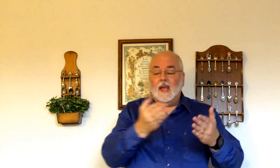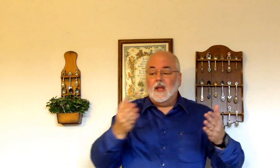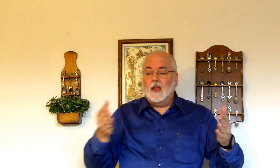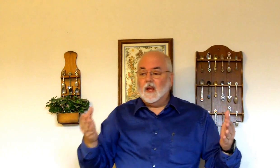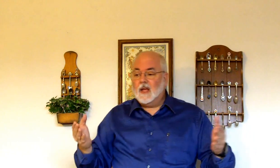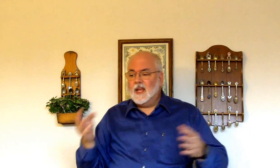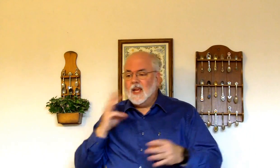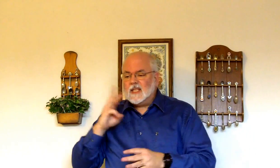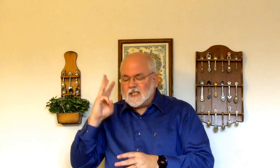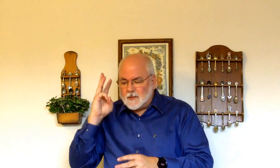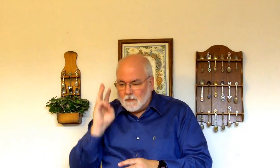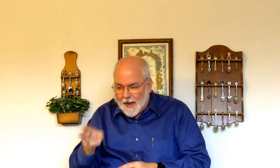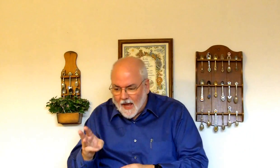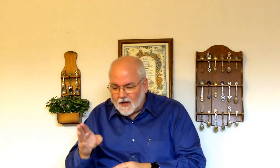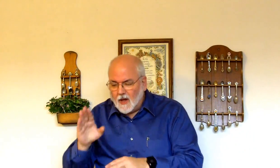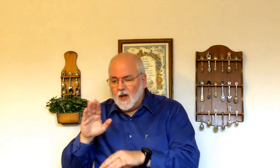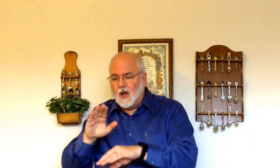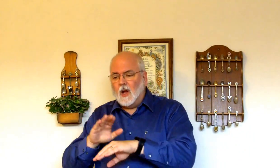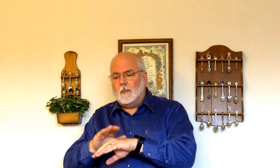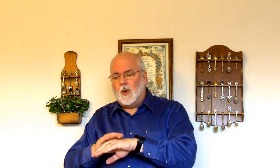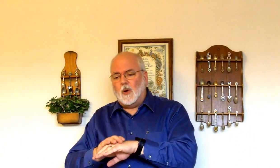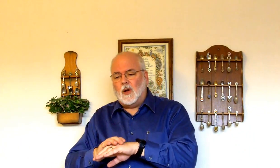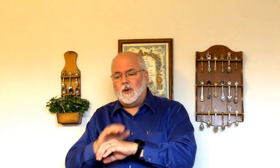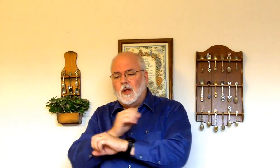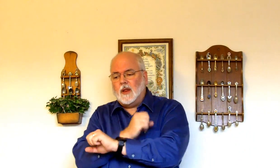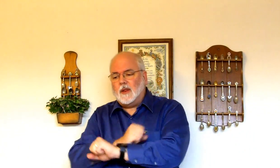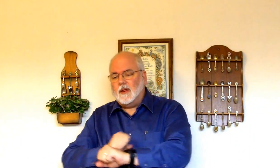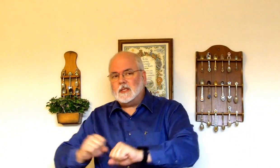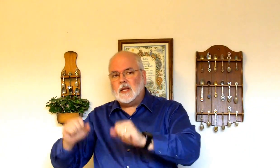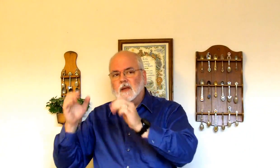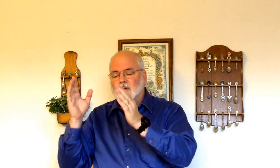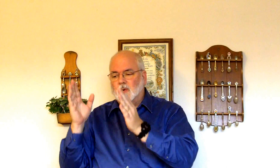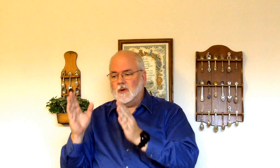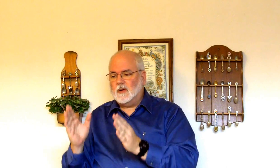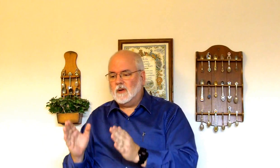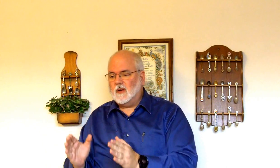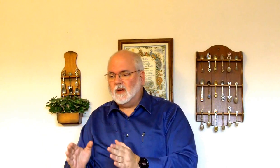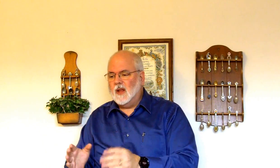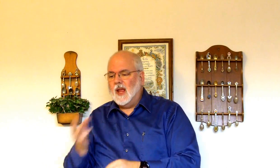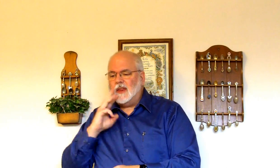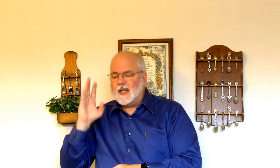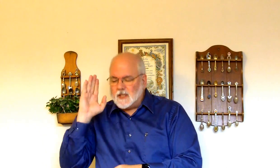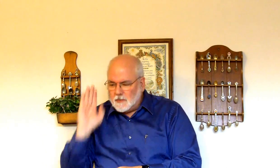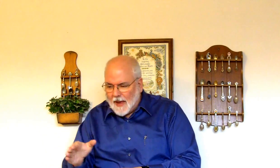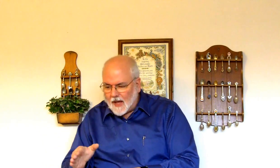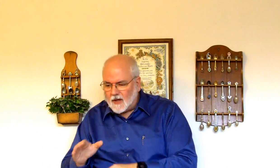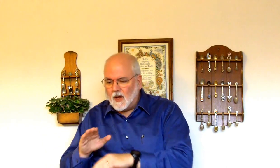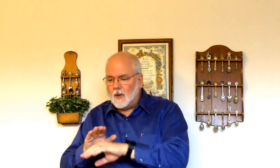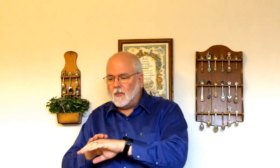They spat upon the Savior. They spat upon